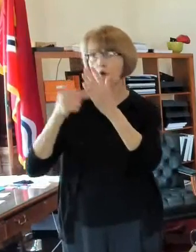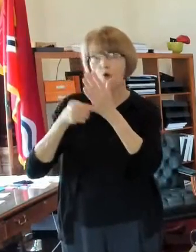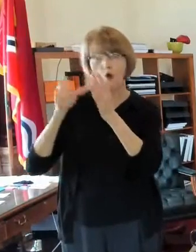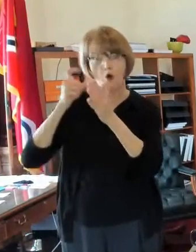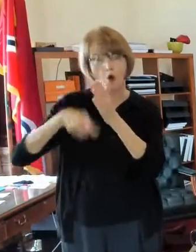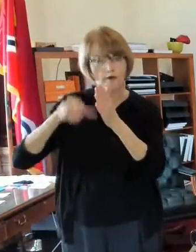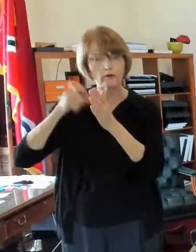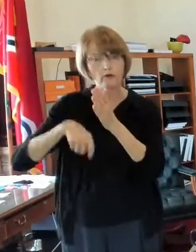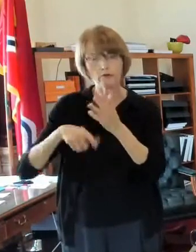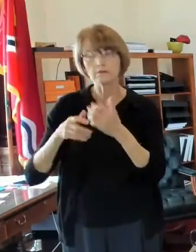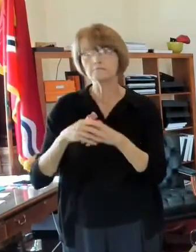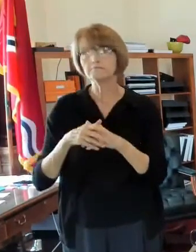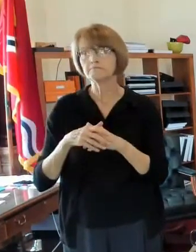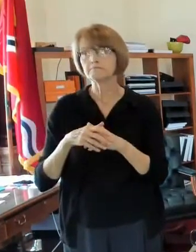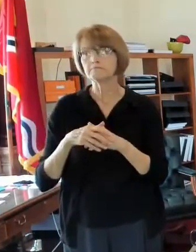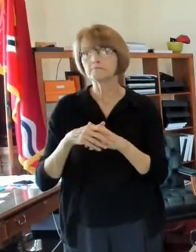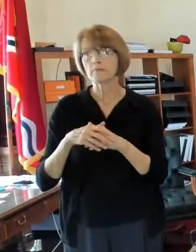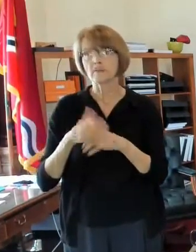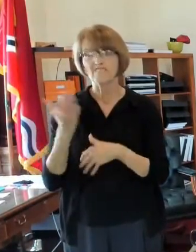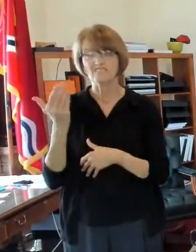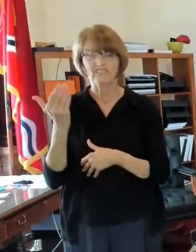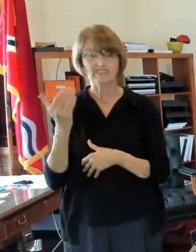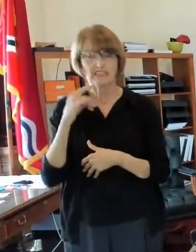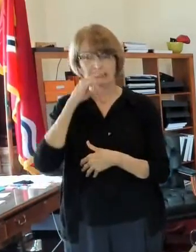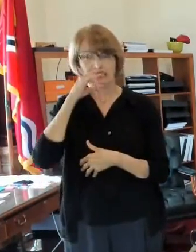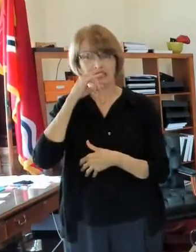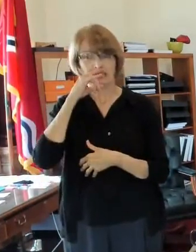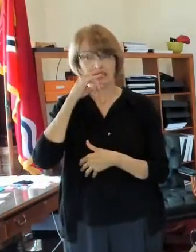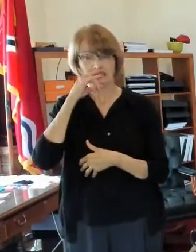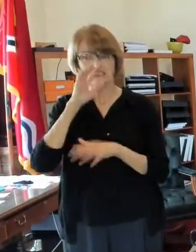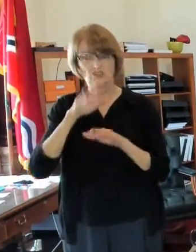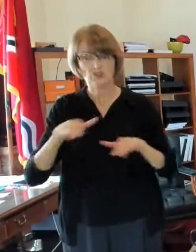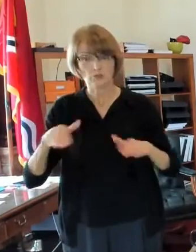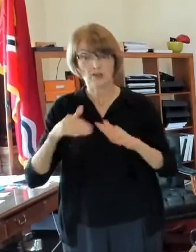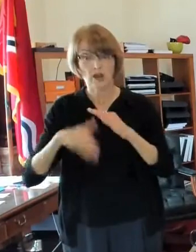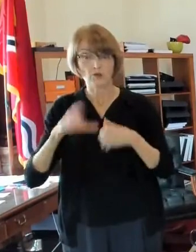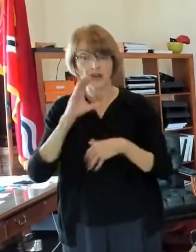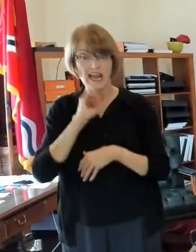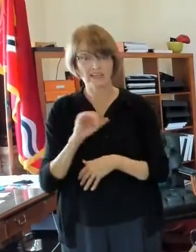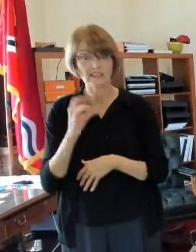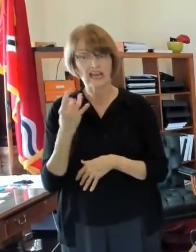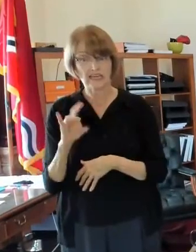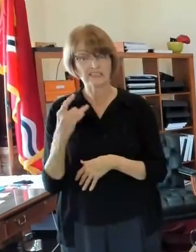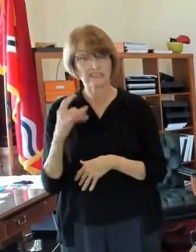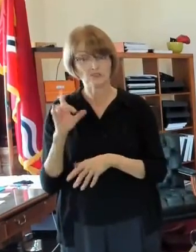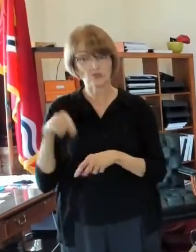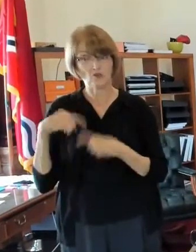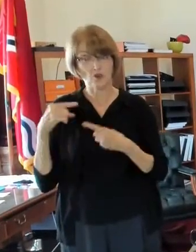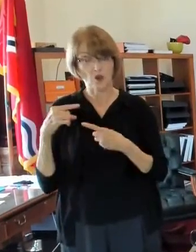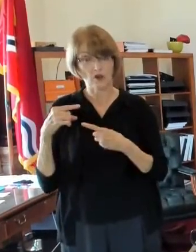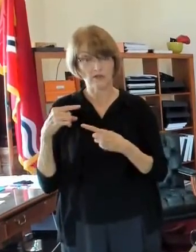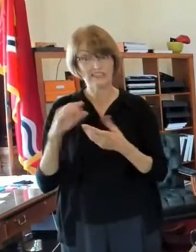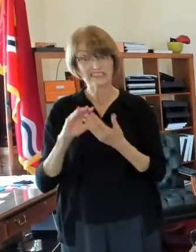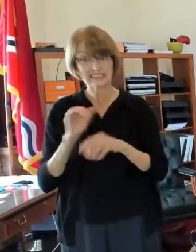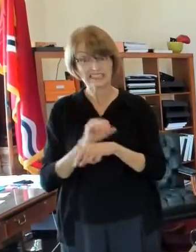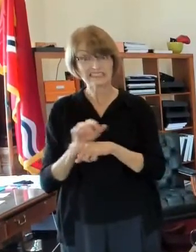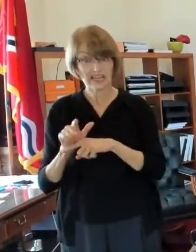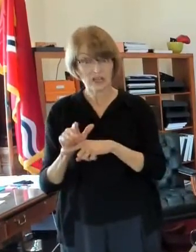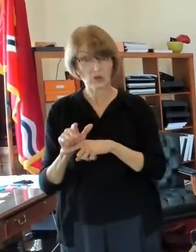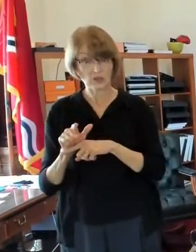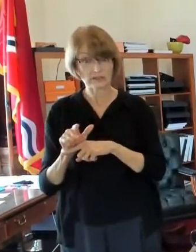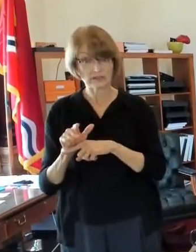15 kids juveniles kids have been killed in the city uh